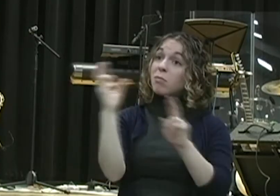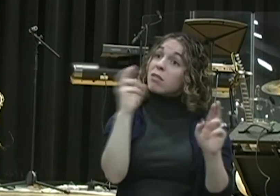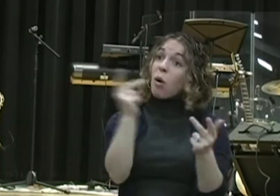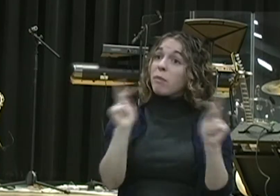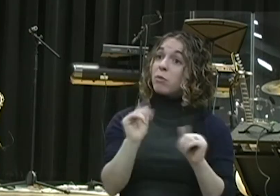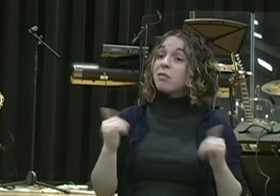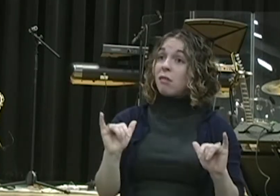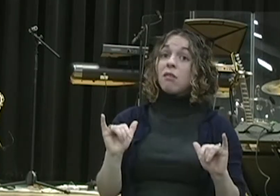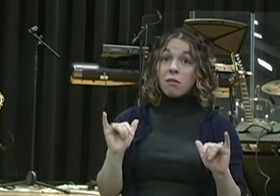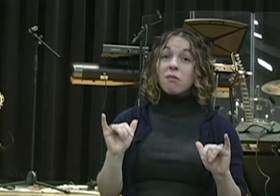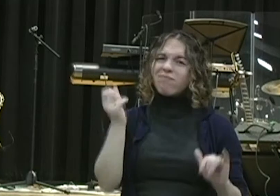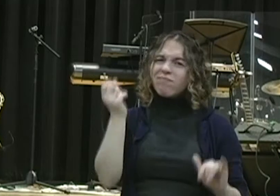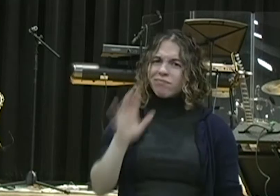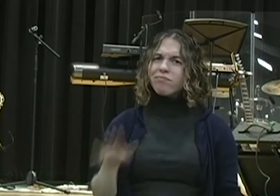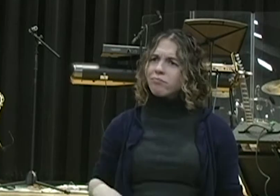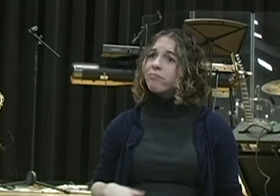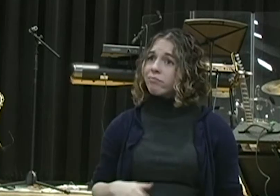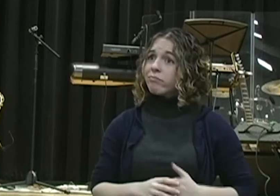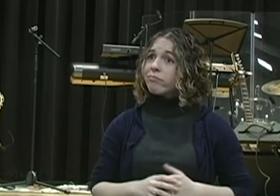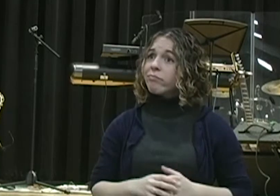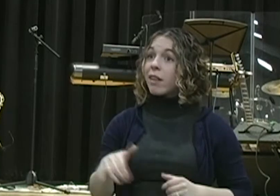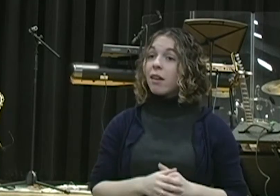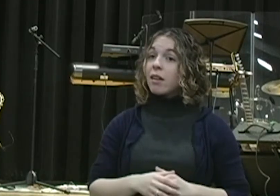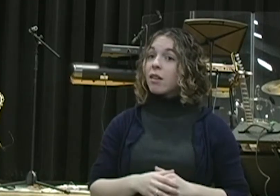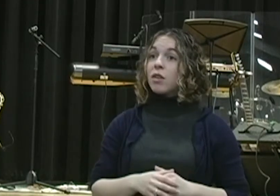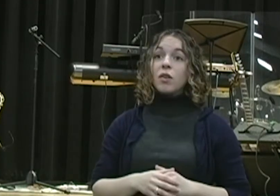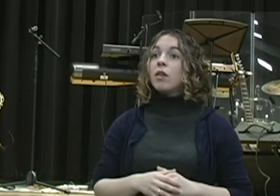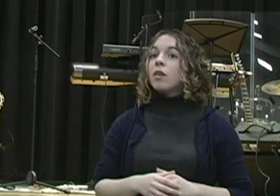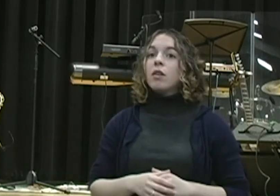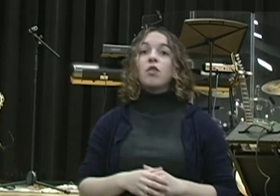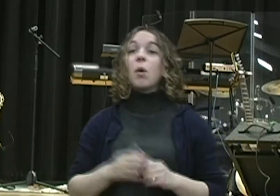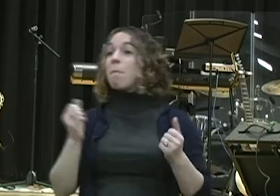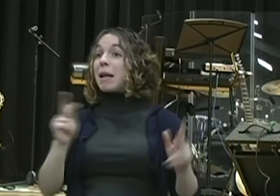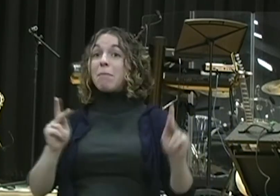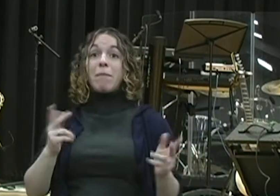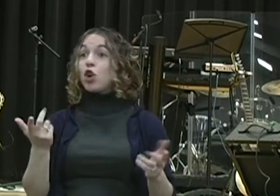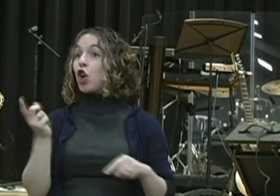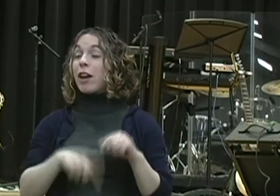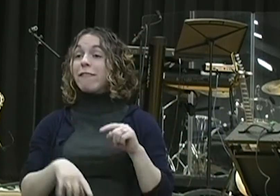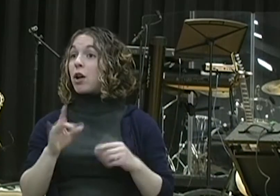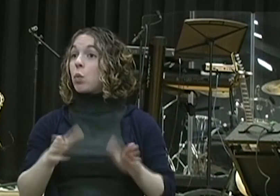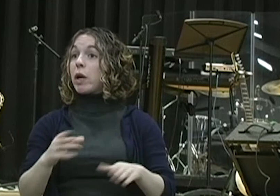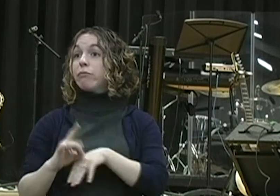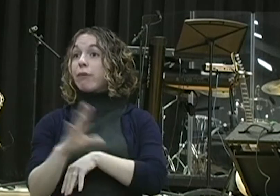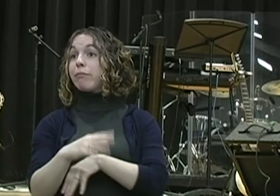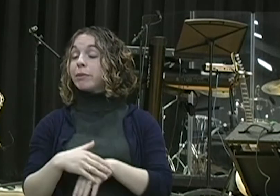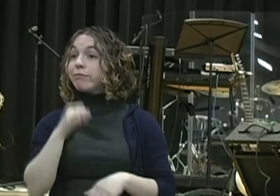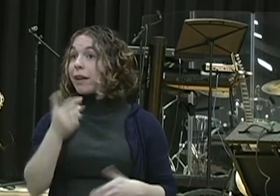energy? You should go to work early. Get there before you have to. Others can get there right on the bell, but I'm going to get there a little early. Get myself